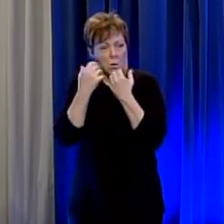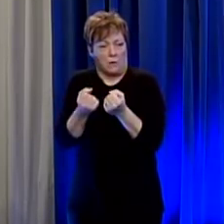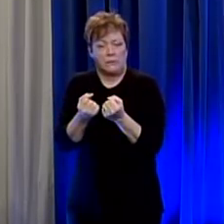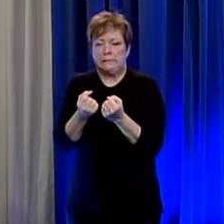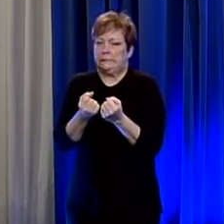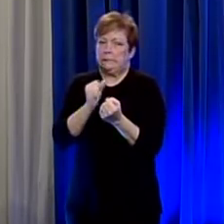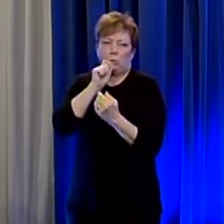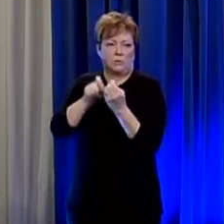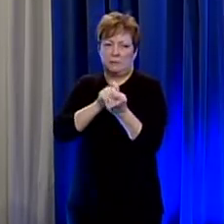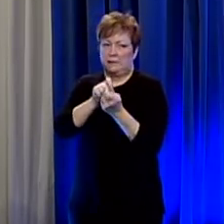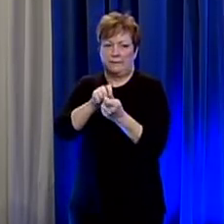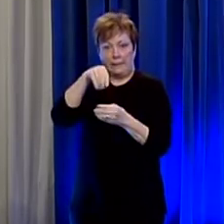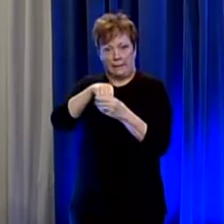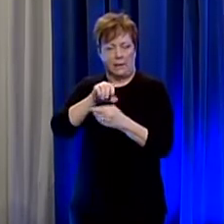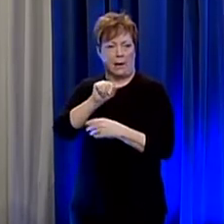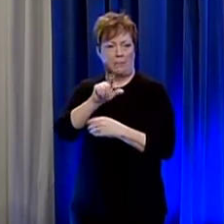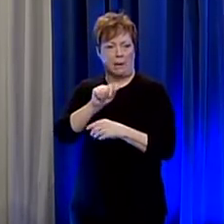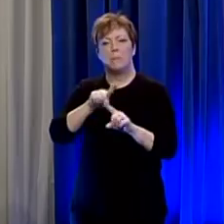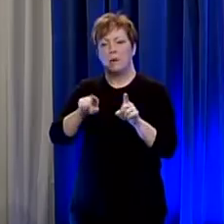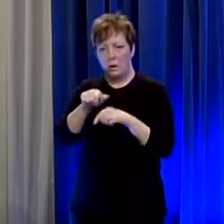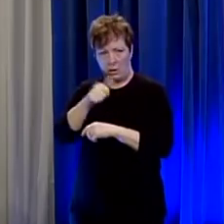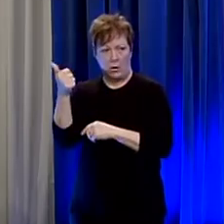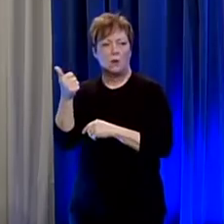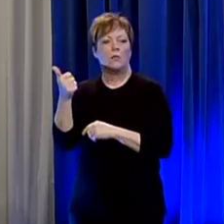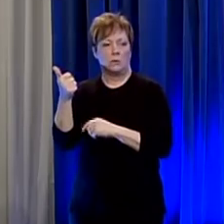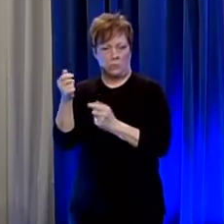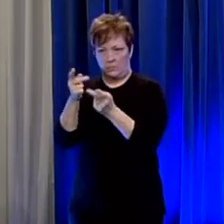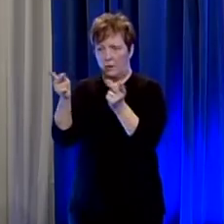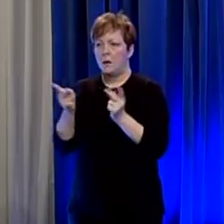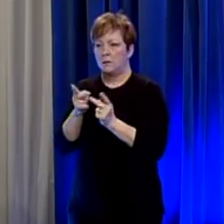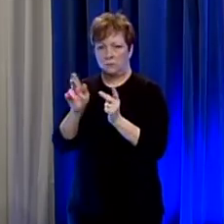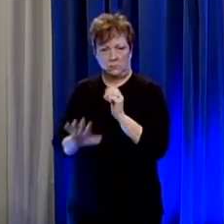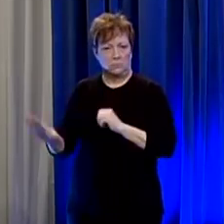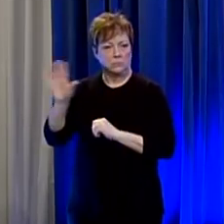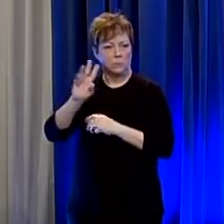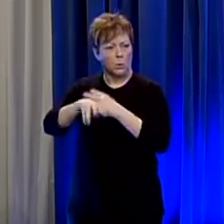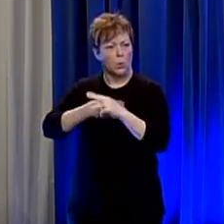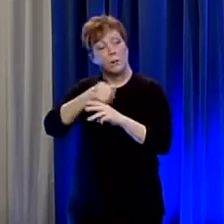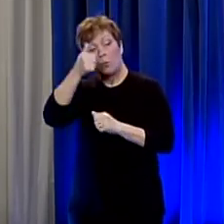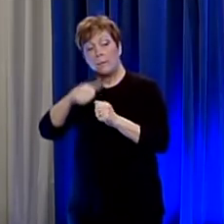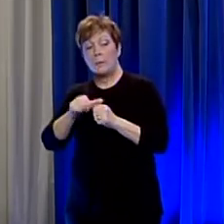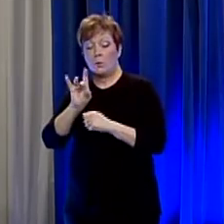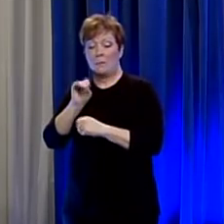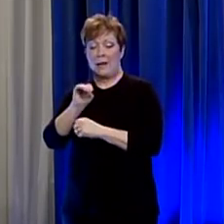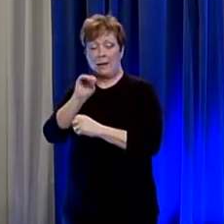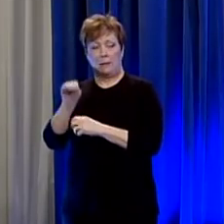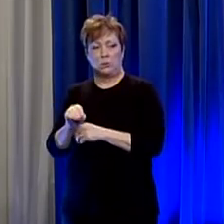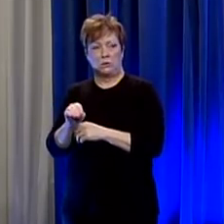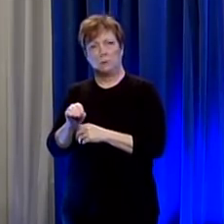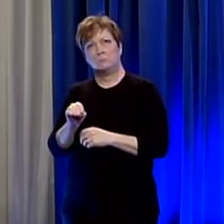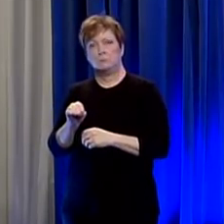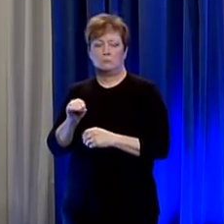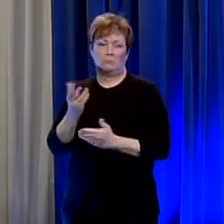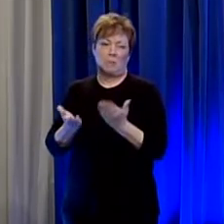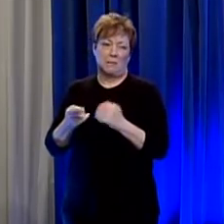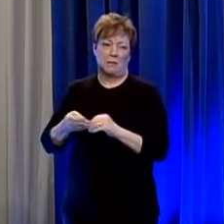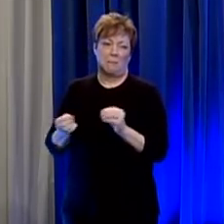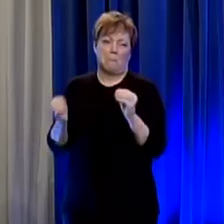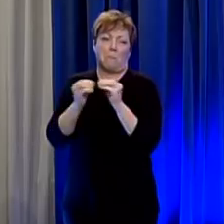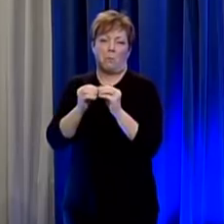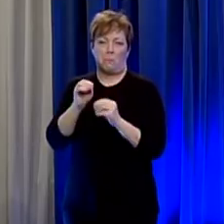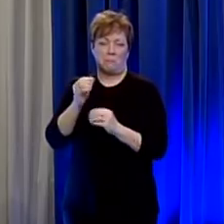although there is data available from other parts of the world um remember about 80 percent of people or maybe maybe even higher